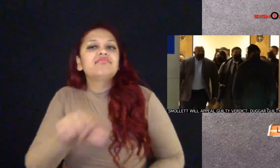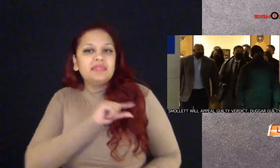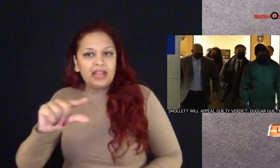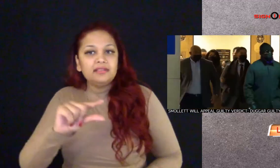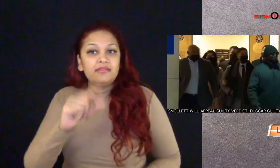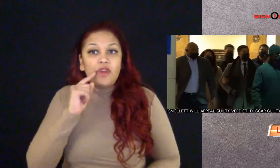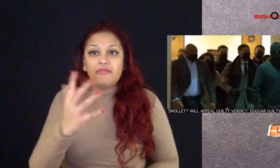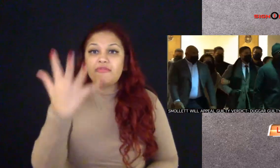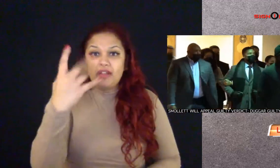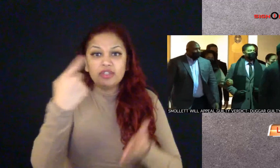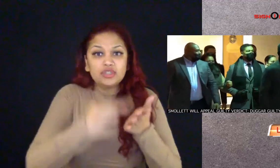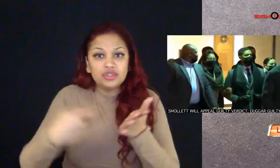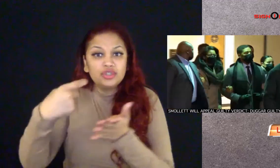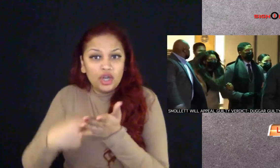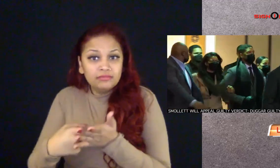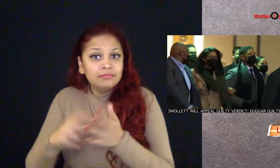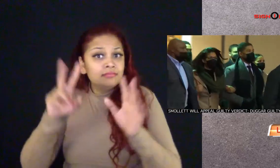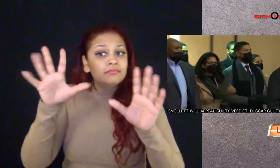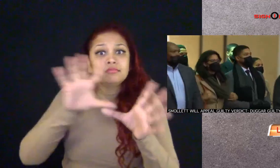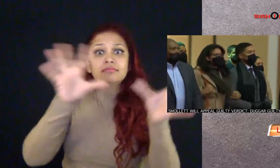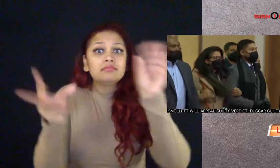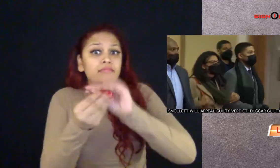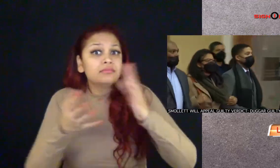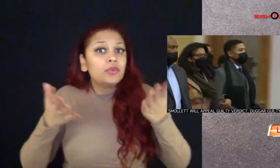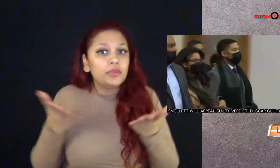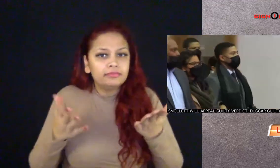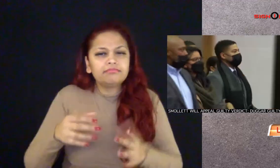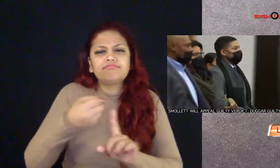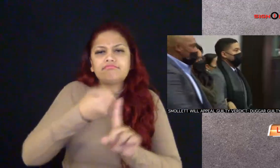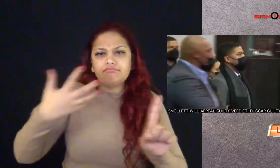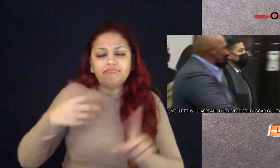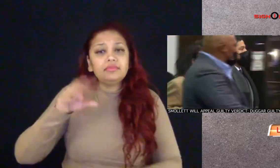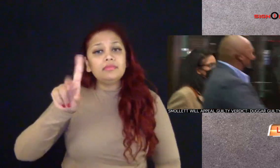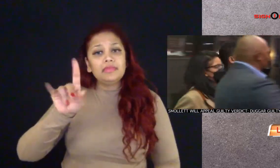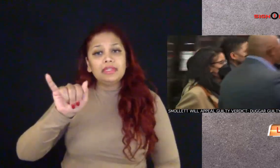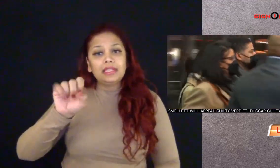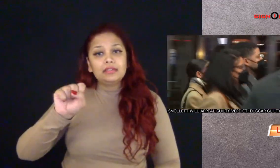guilty on five counts of disorderly conduct